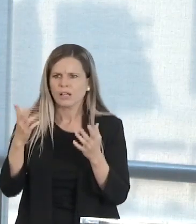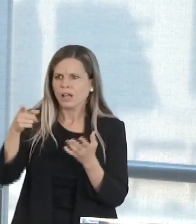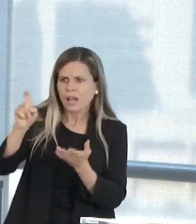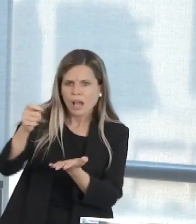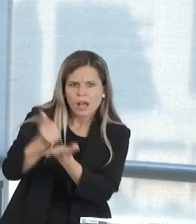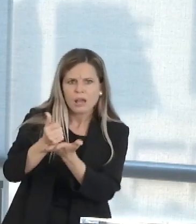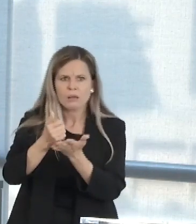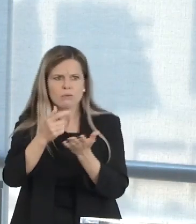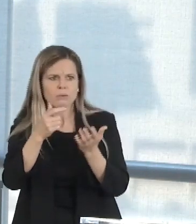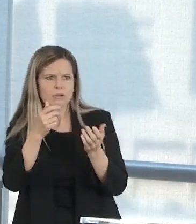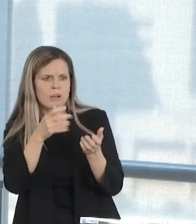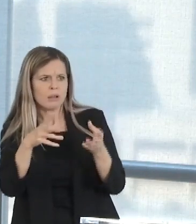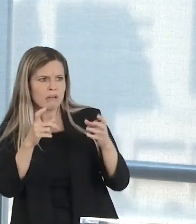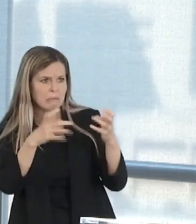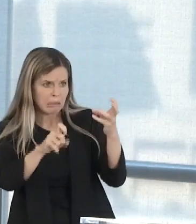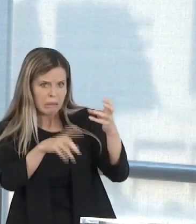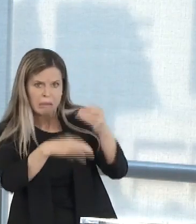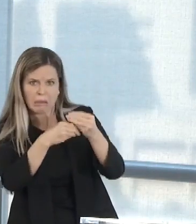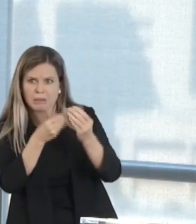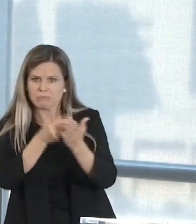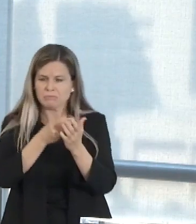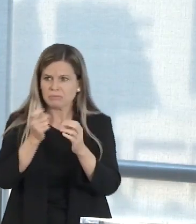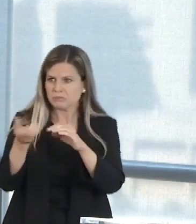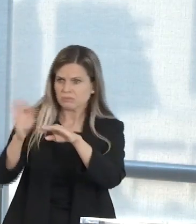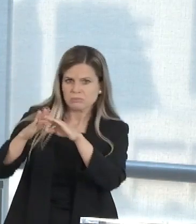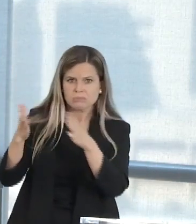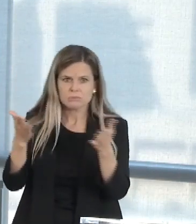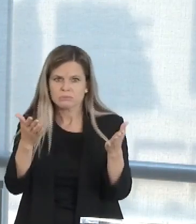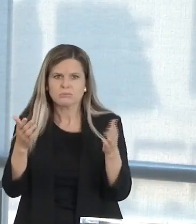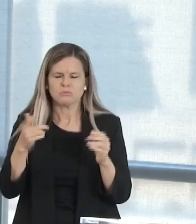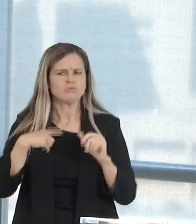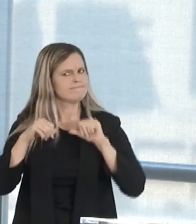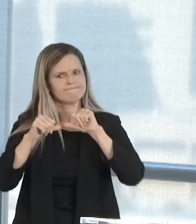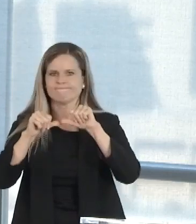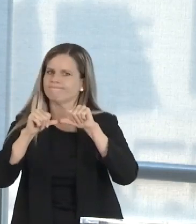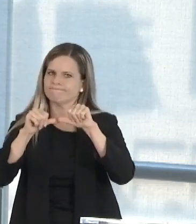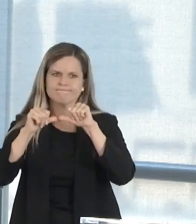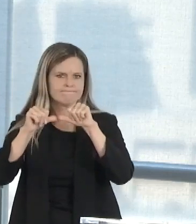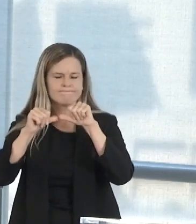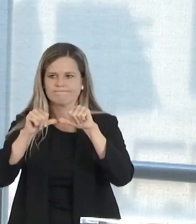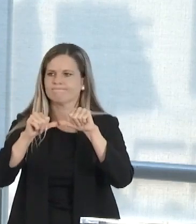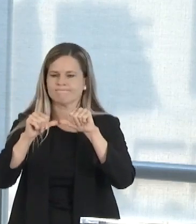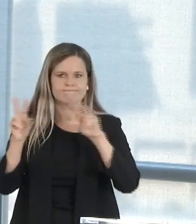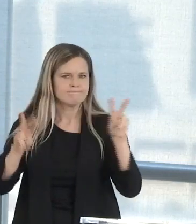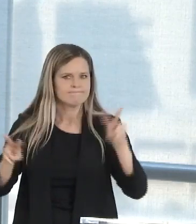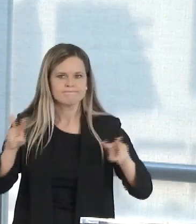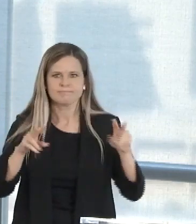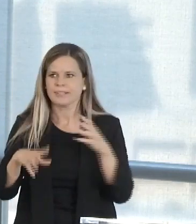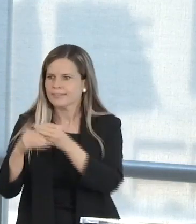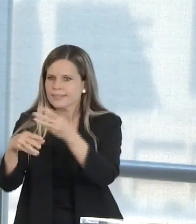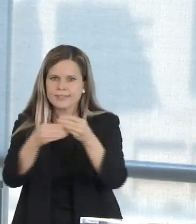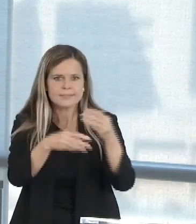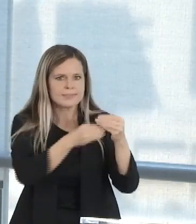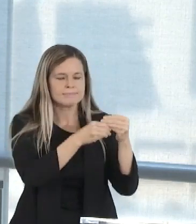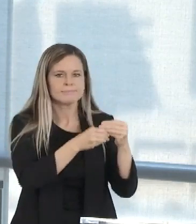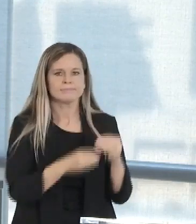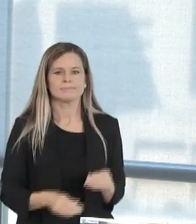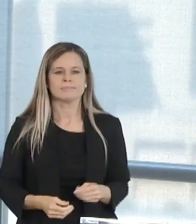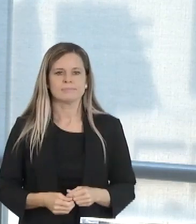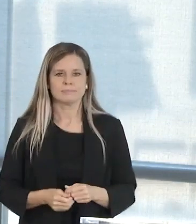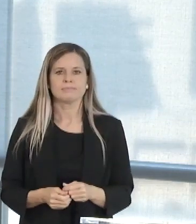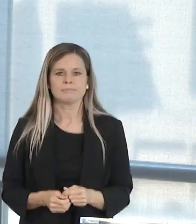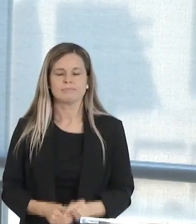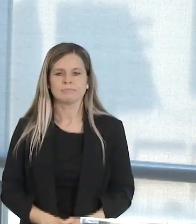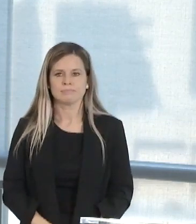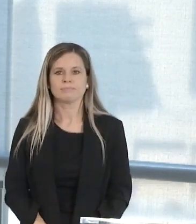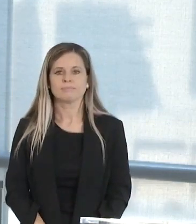whole so that those combating COVID-19, as well as other healthcare, facing other healthcare challenges, can get those needs